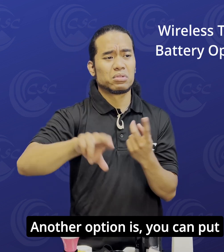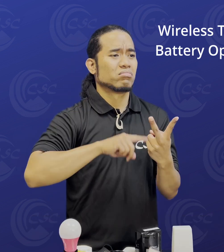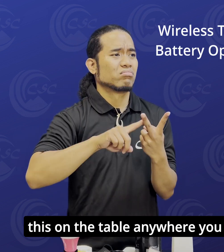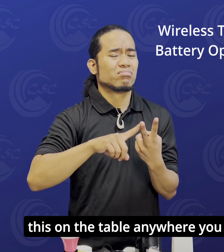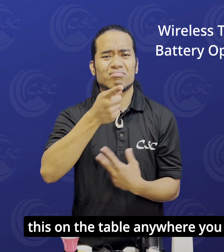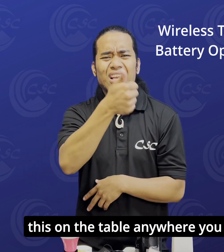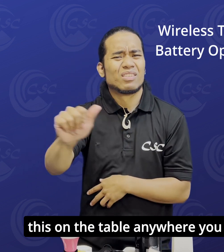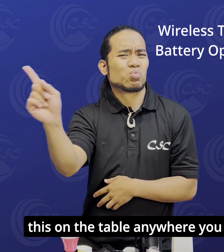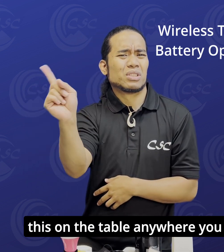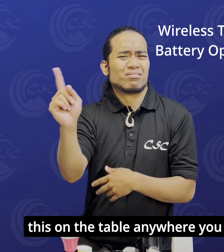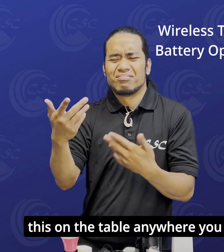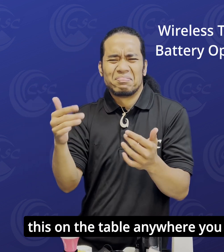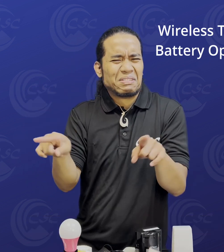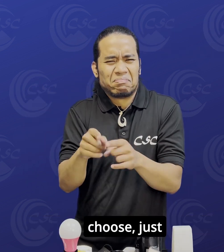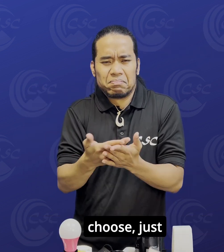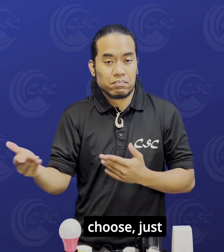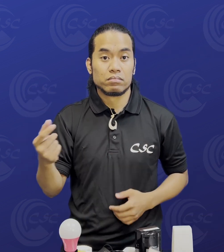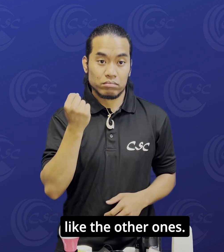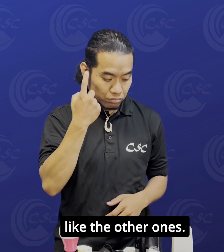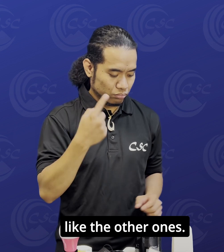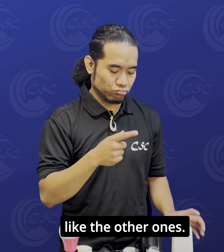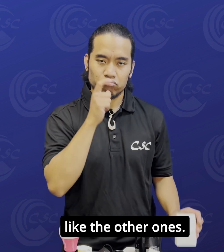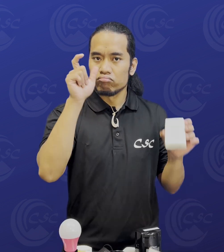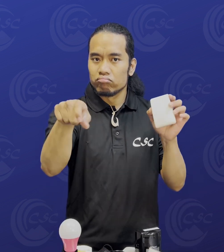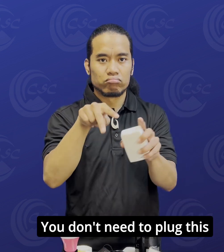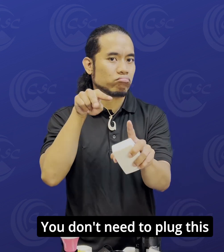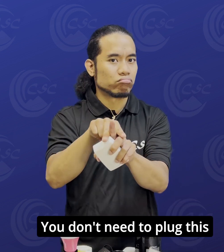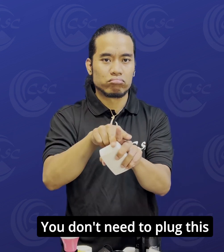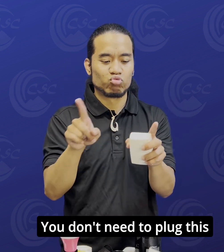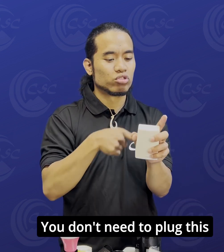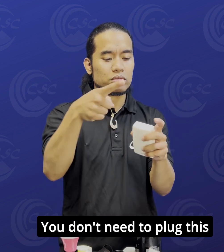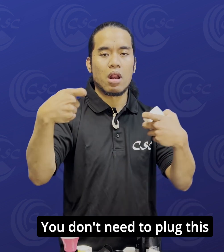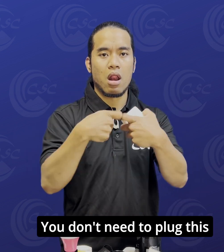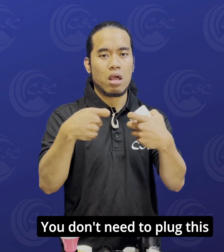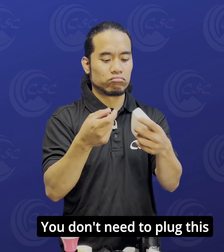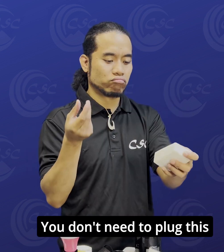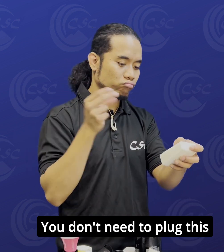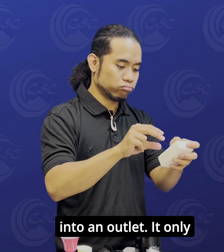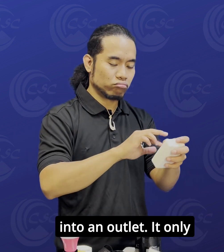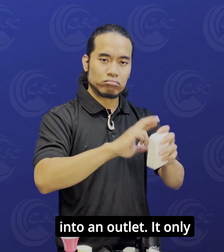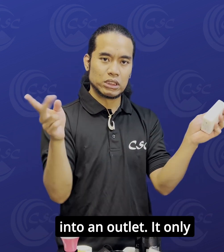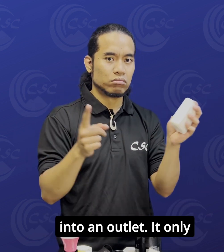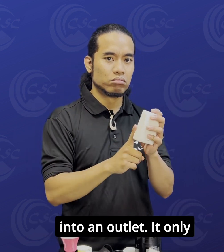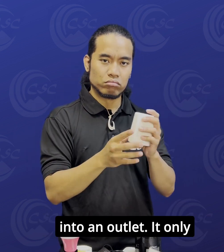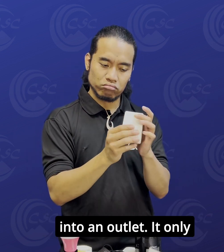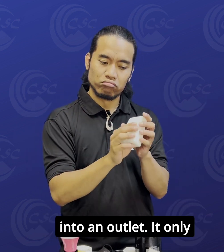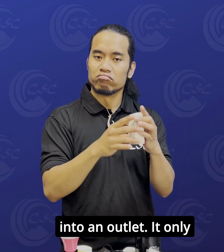put this on the table anywhere you choose. Just like the other ones, you don't need to plug this into an outlet. It only